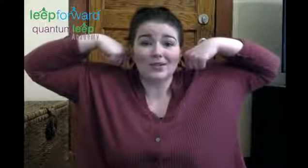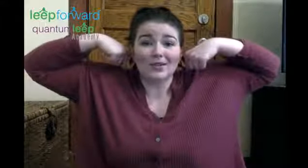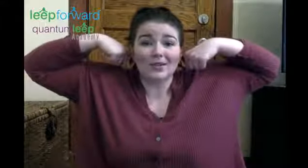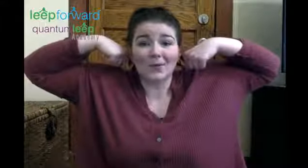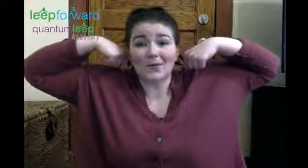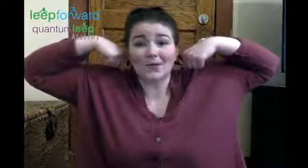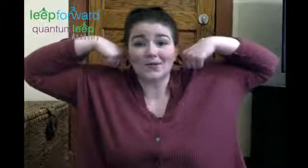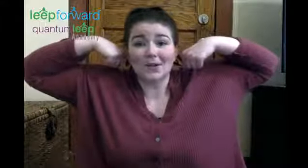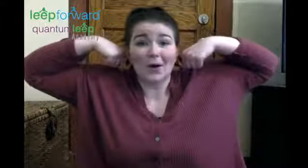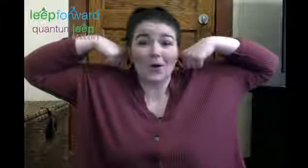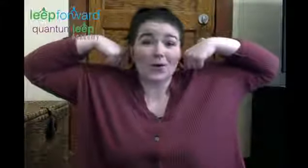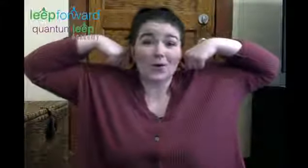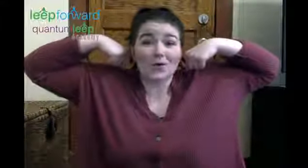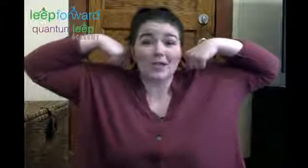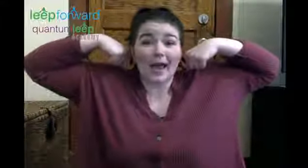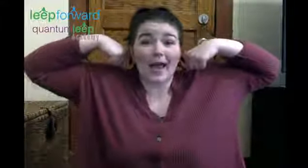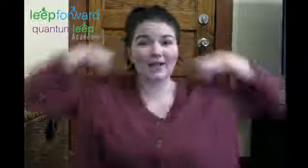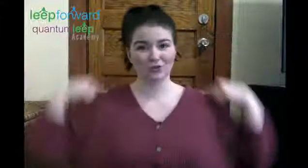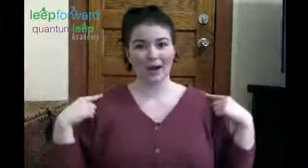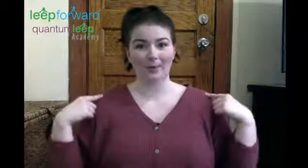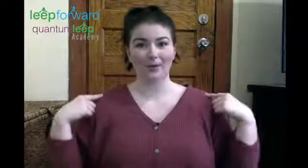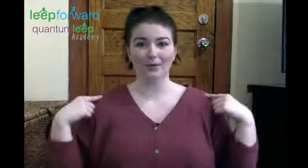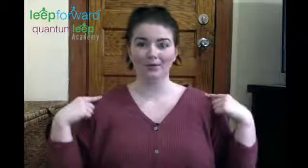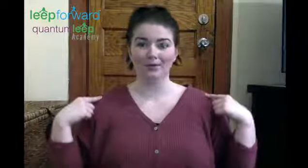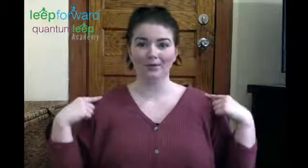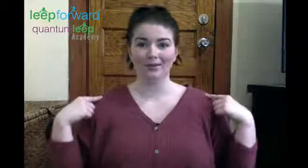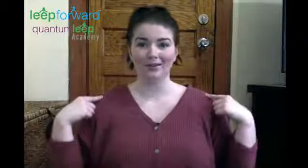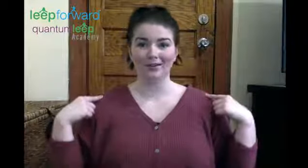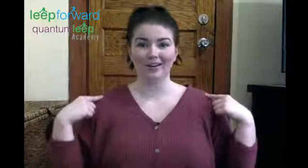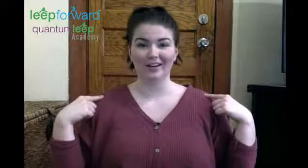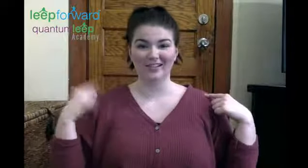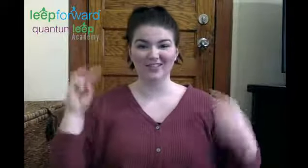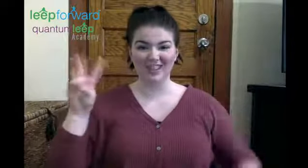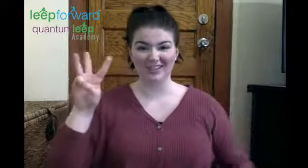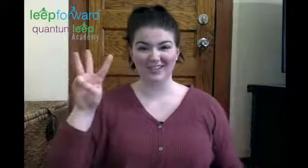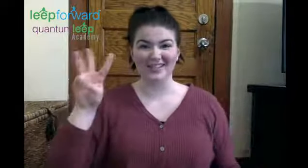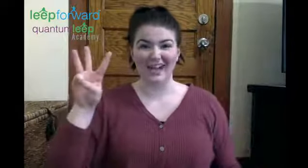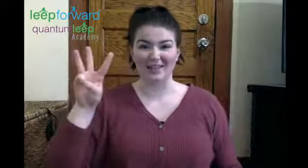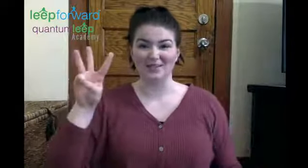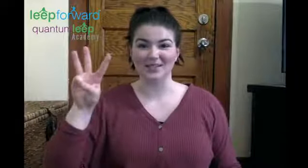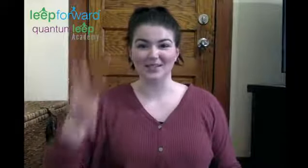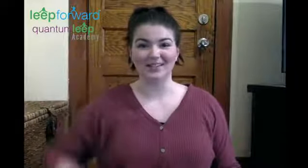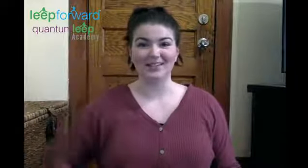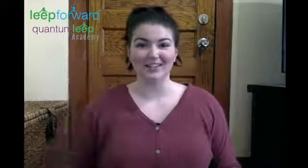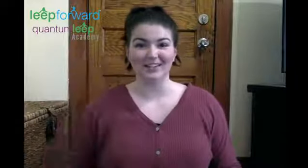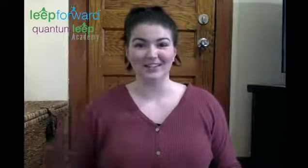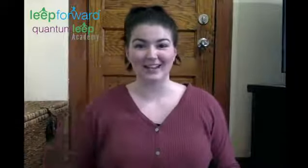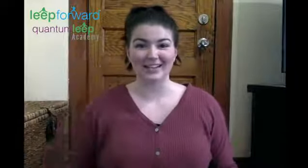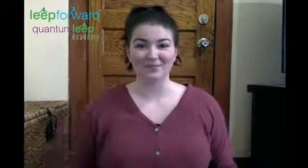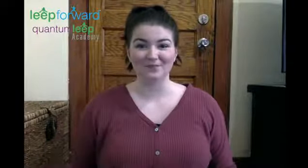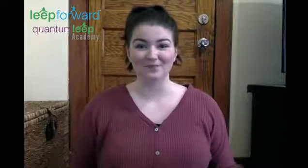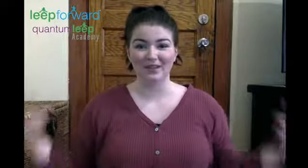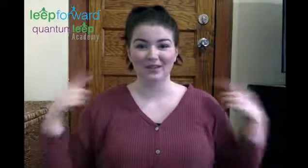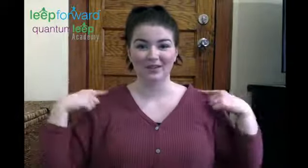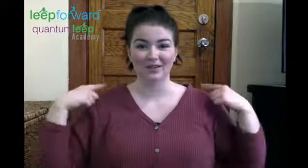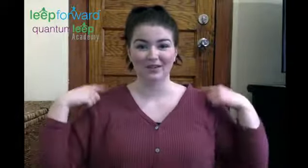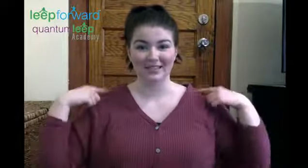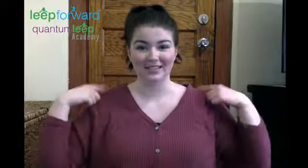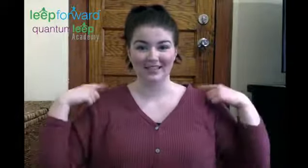hold, hold, and drop. All let's do that three times. You ready? We're going to take the